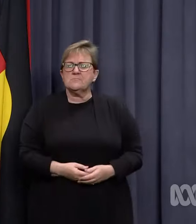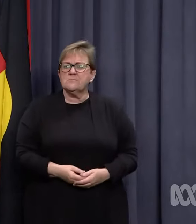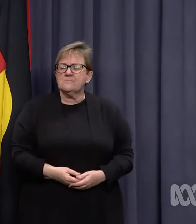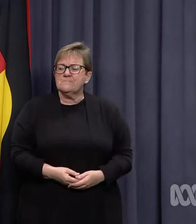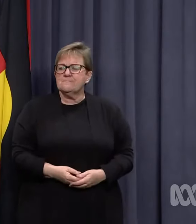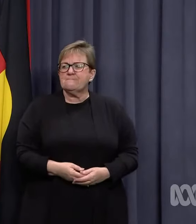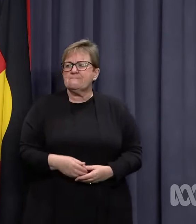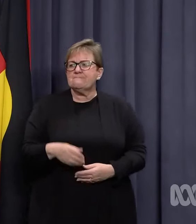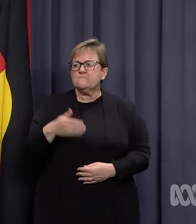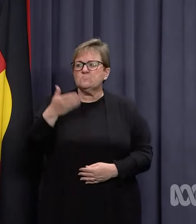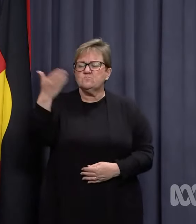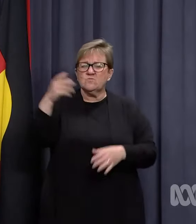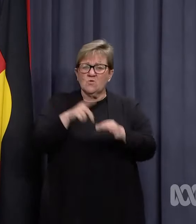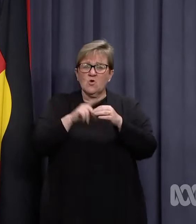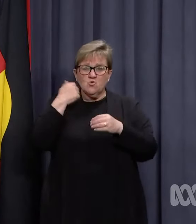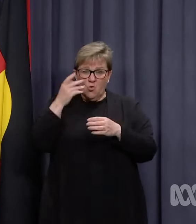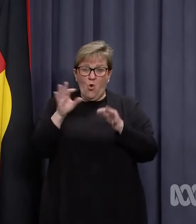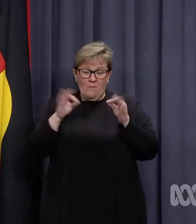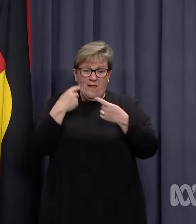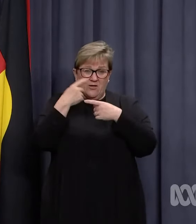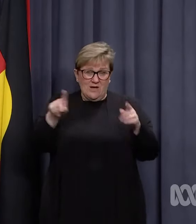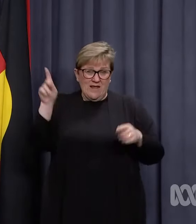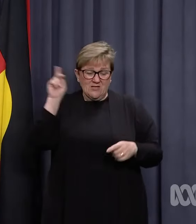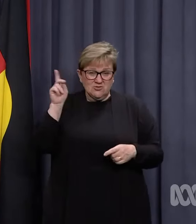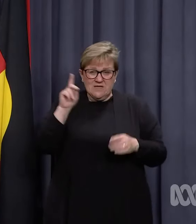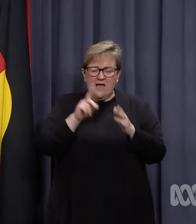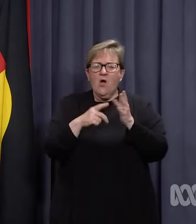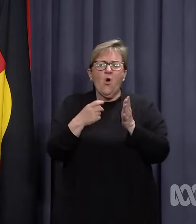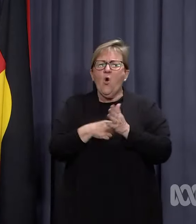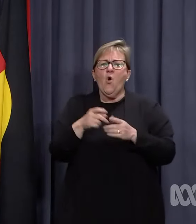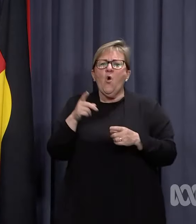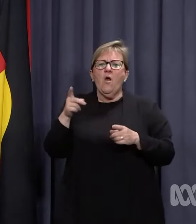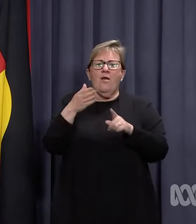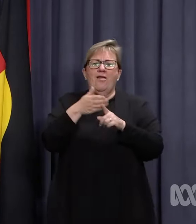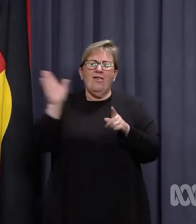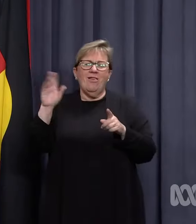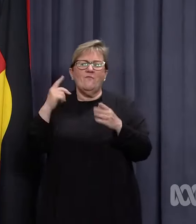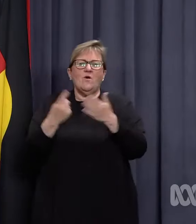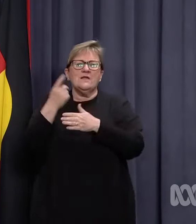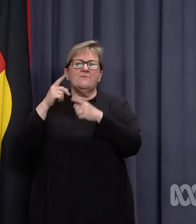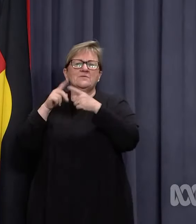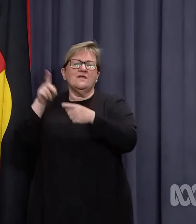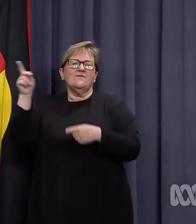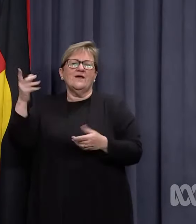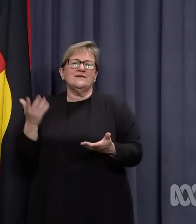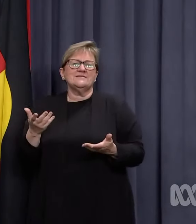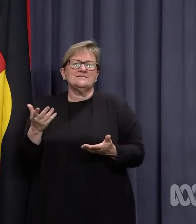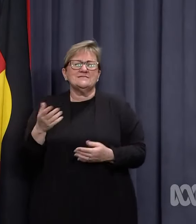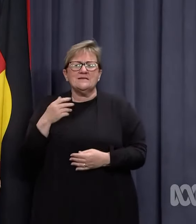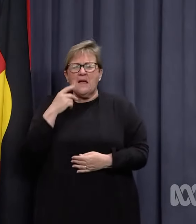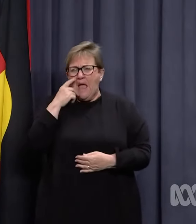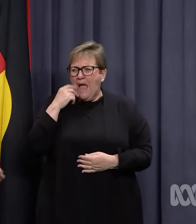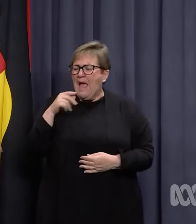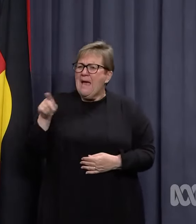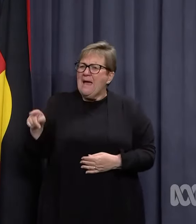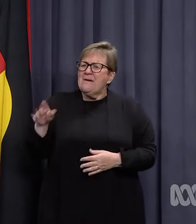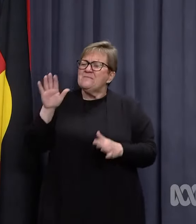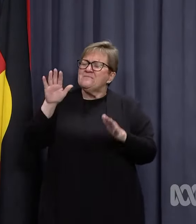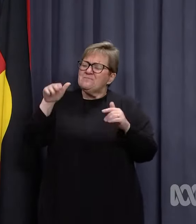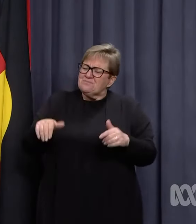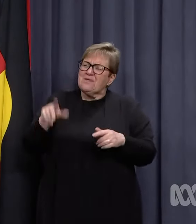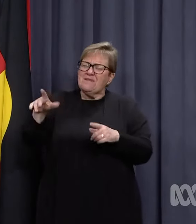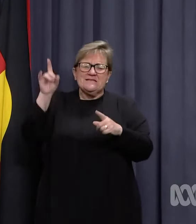So has this always a plan to do this announcement today, or was this a distraction from what's happening over east? This is an important